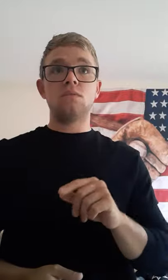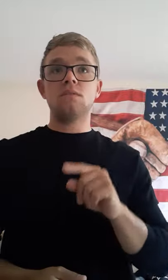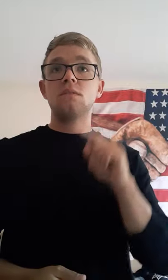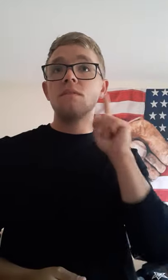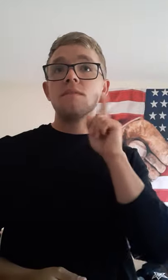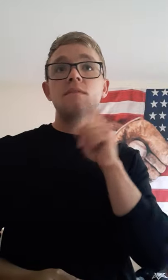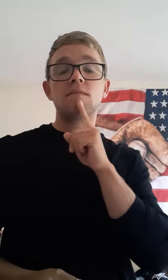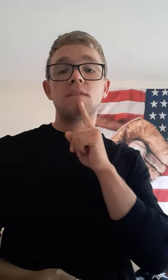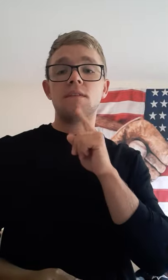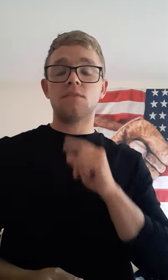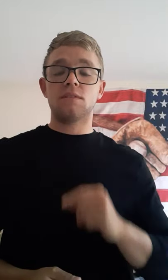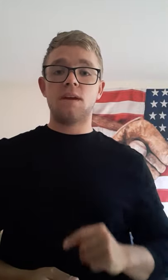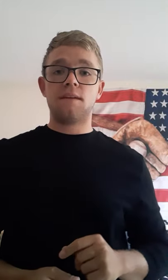for deaf.